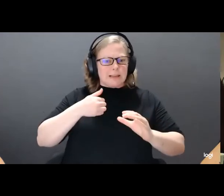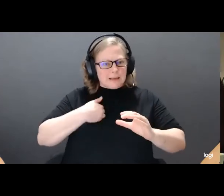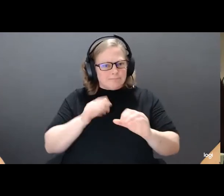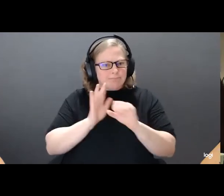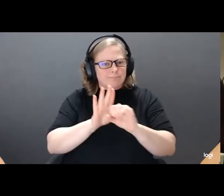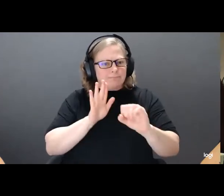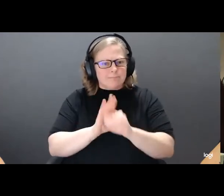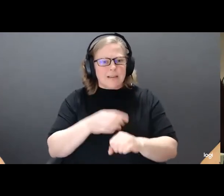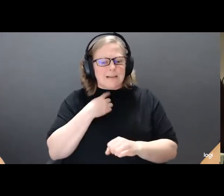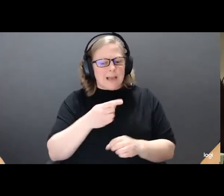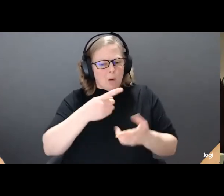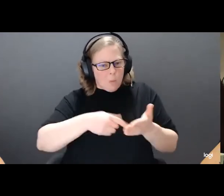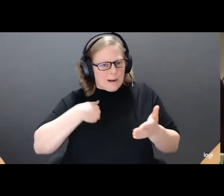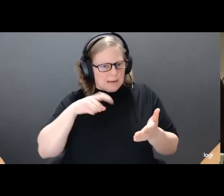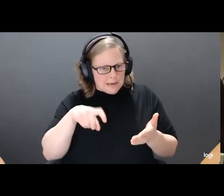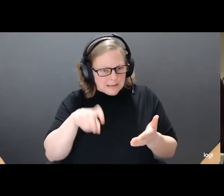ice or the court.